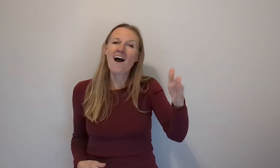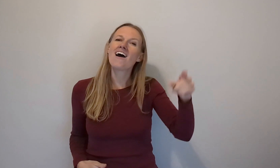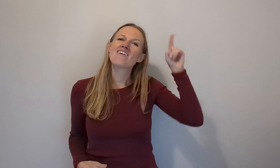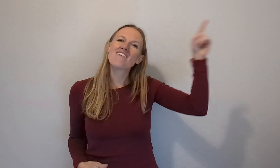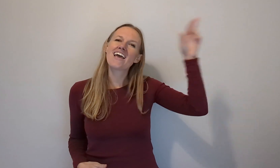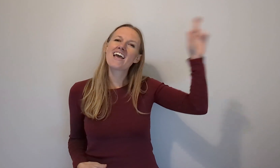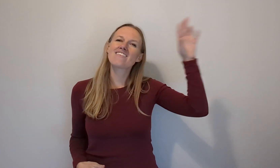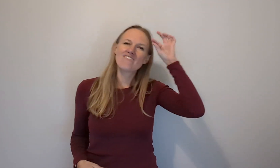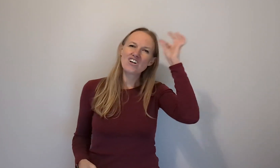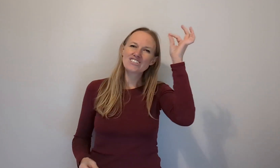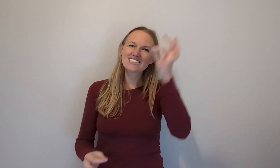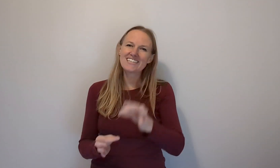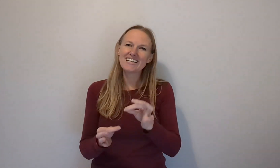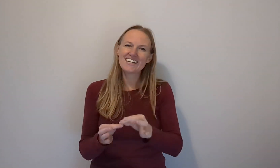are faithful still